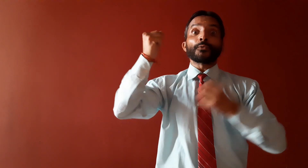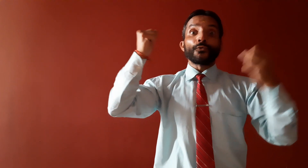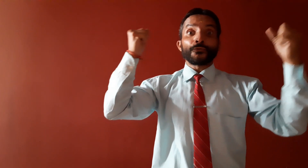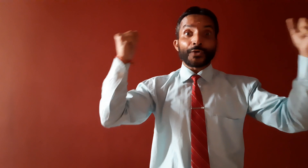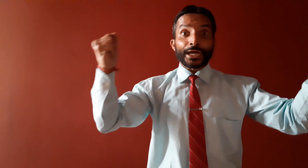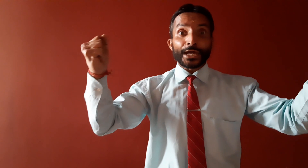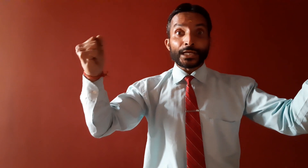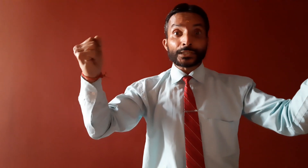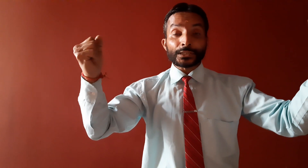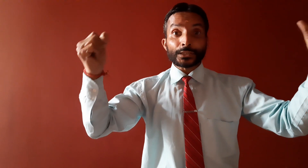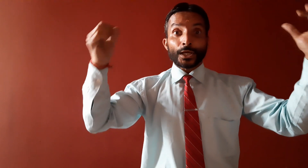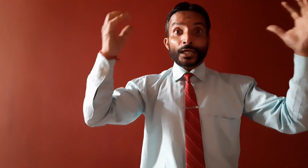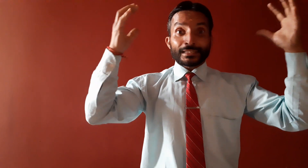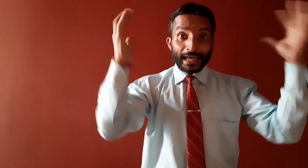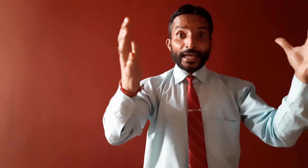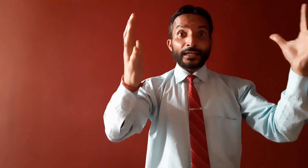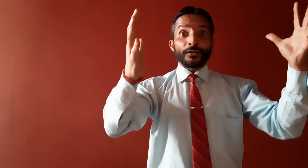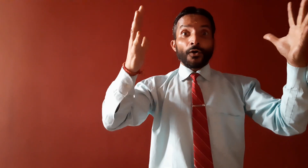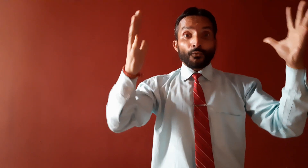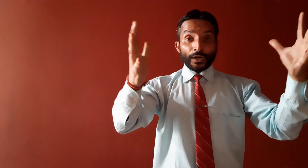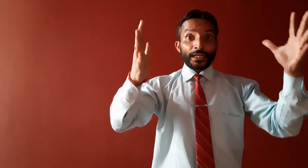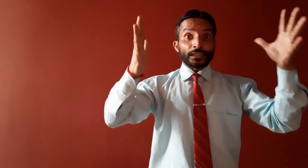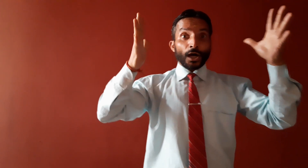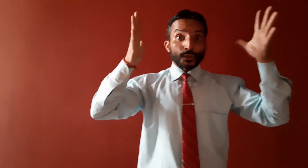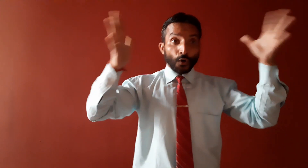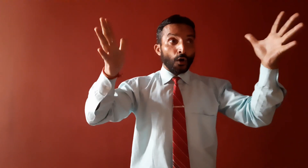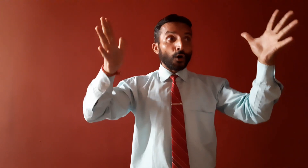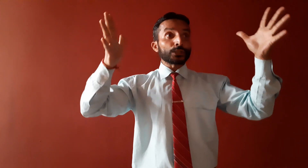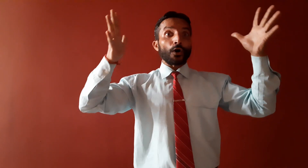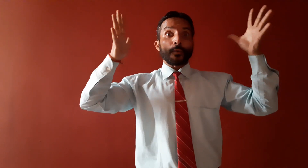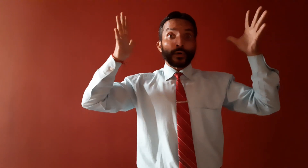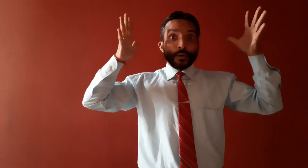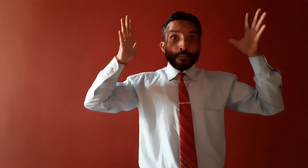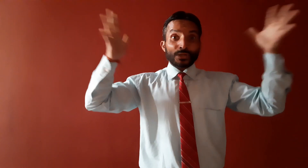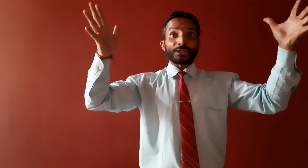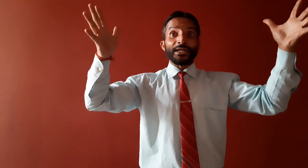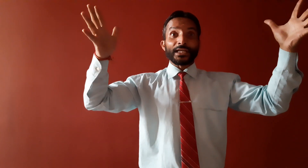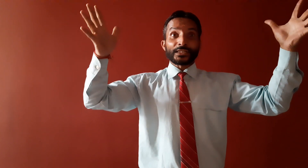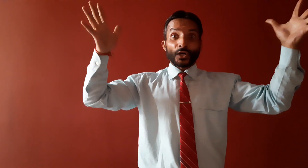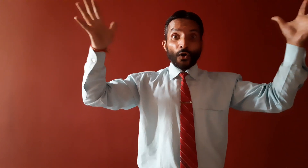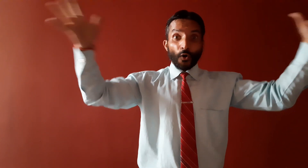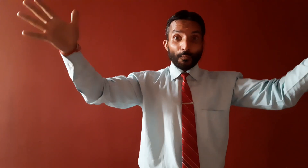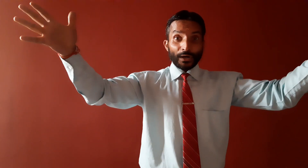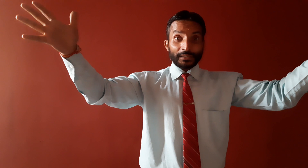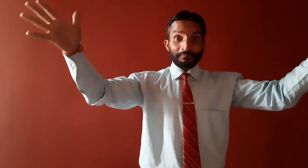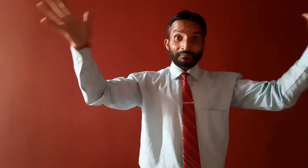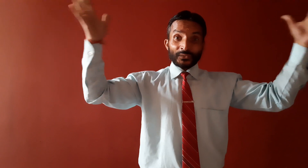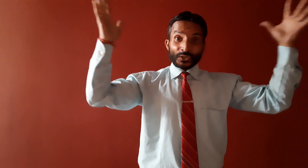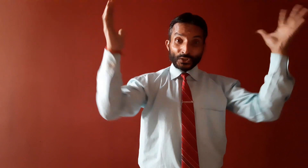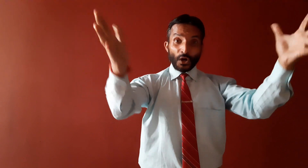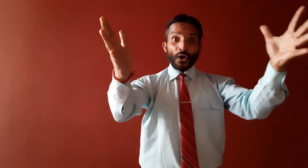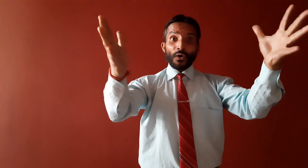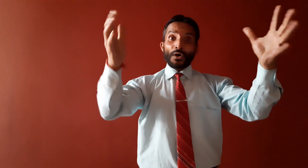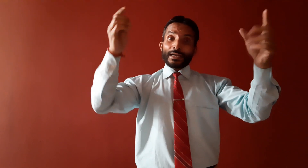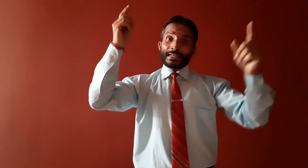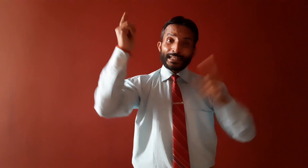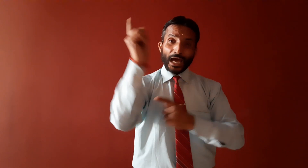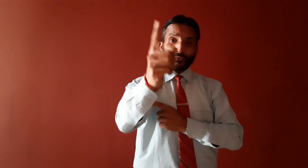to face. Then, only the doors of possibilities open. So, never